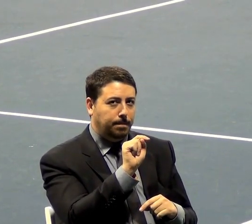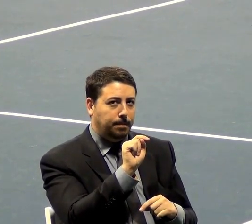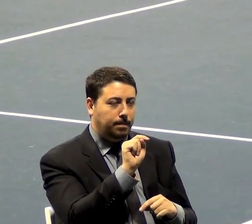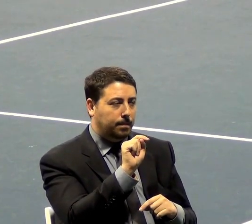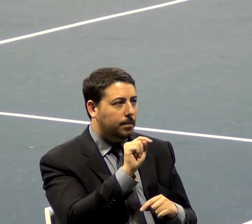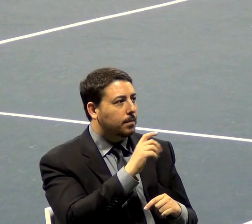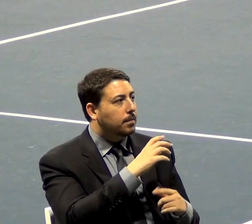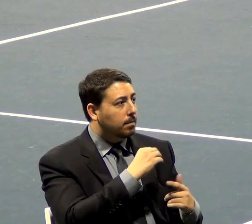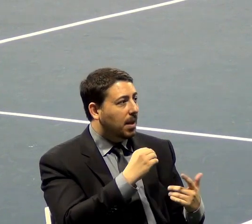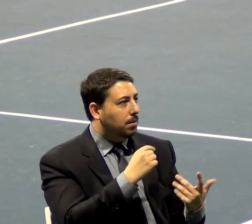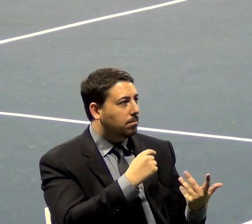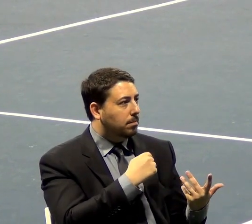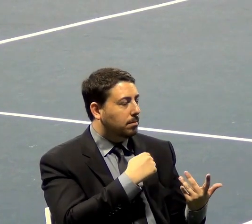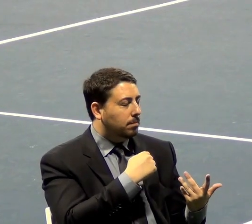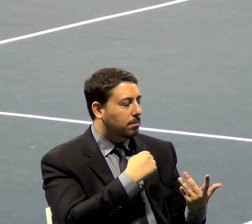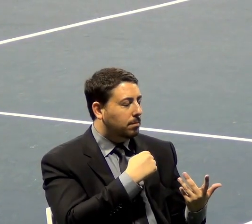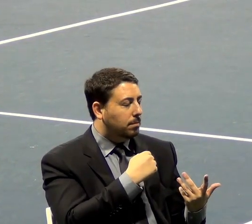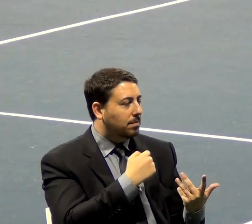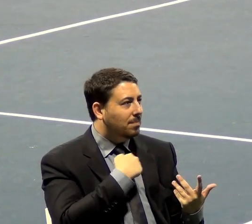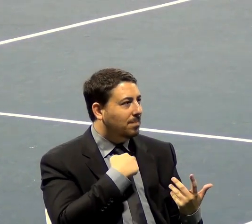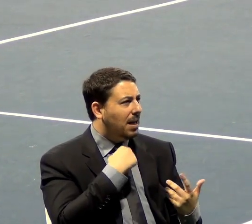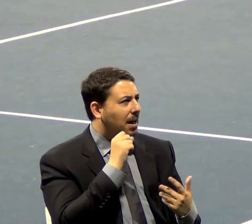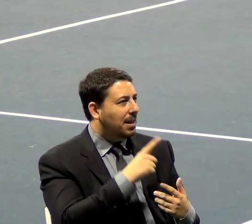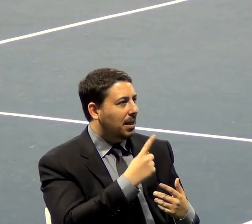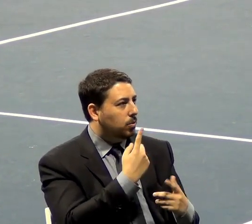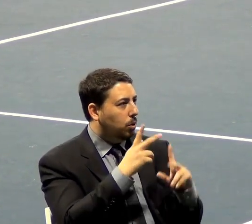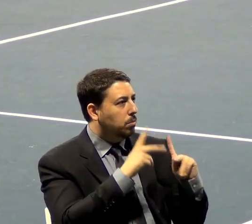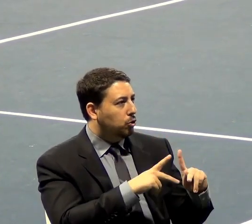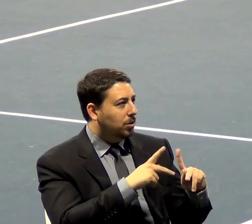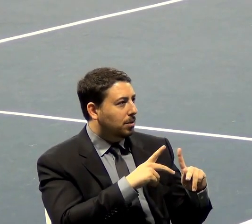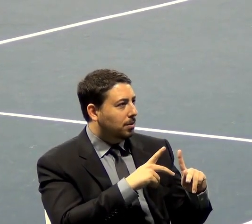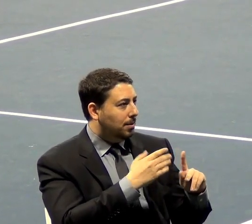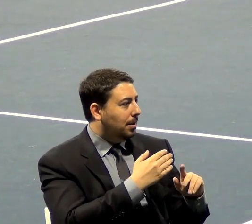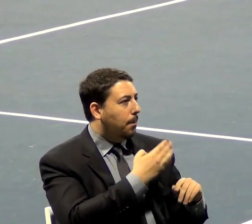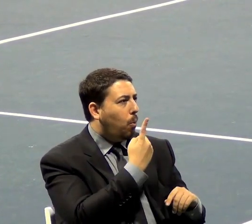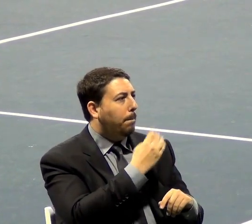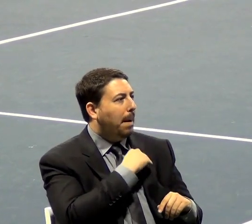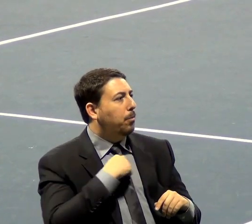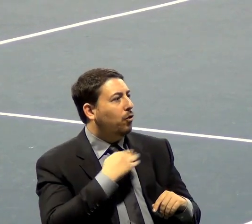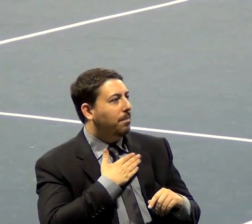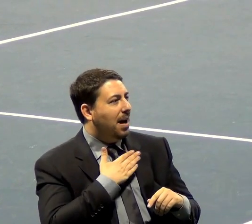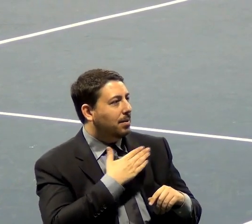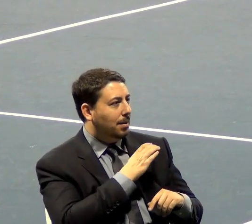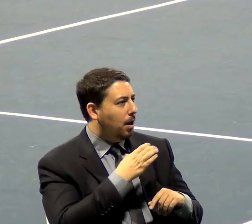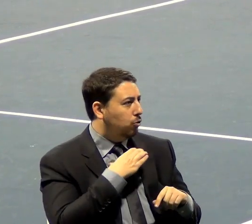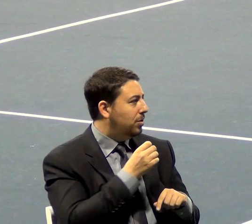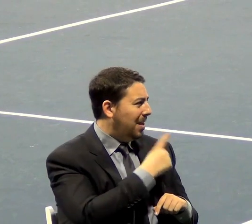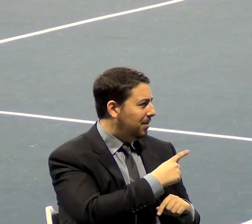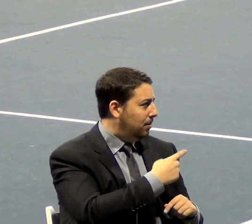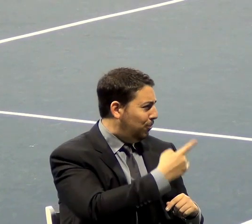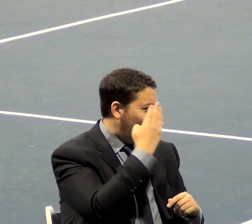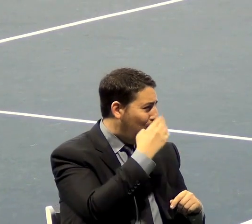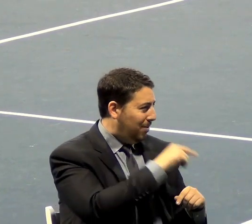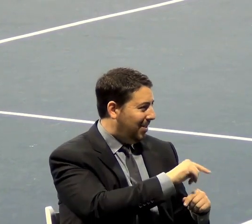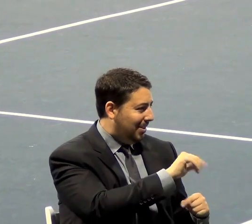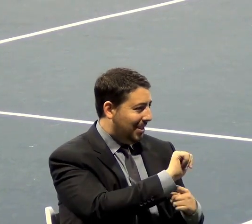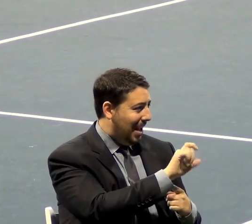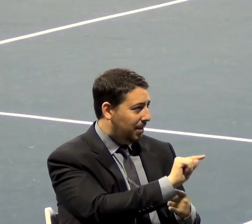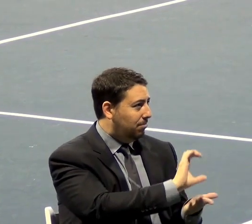And when I asked a member sitting next to why he was voting for the Patriot Act, I said, you know, there's nothing good in it. And he says, well, I haven't read the whole thing, but you're